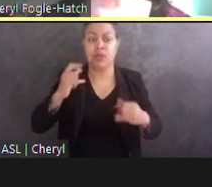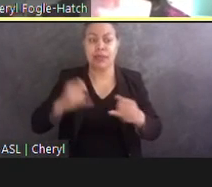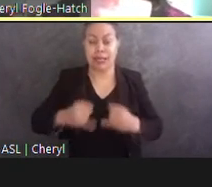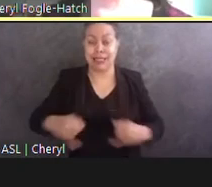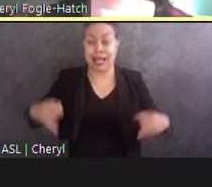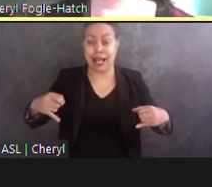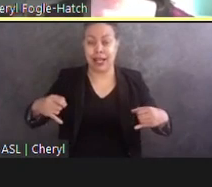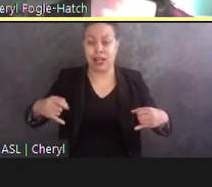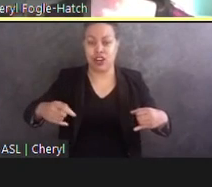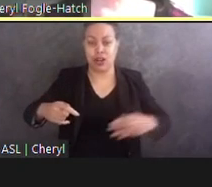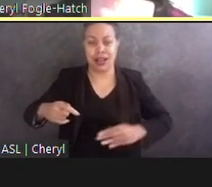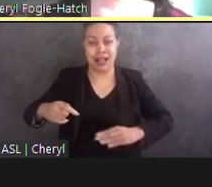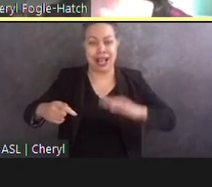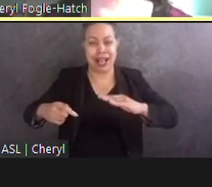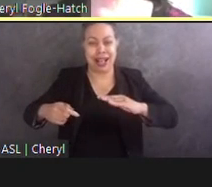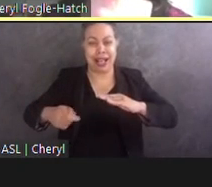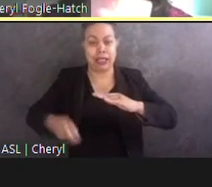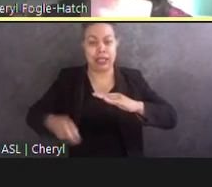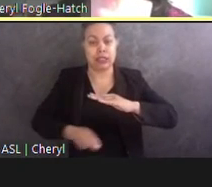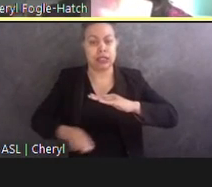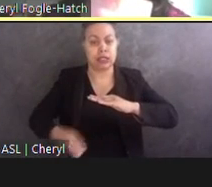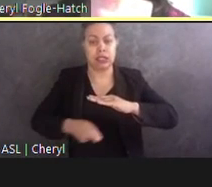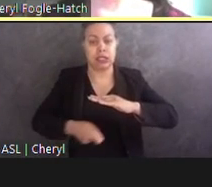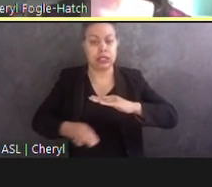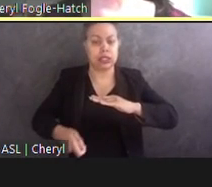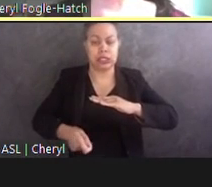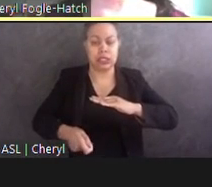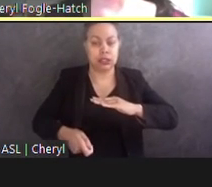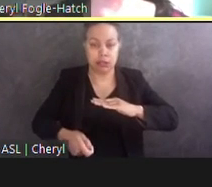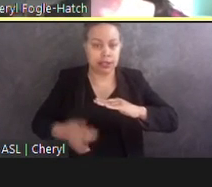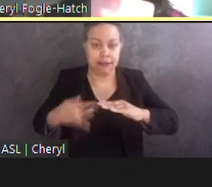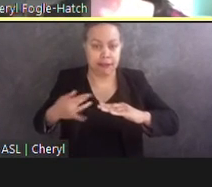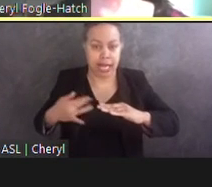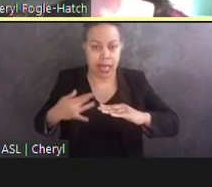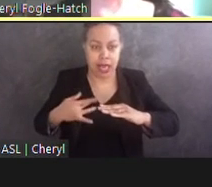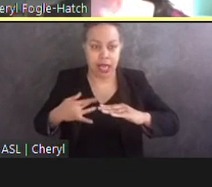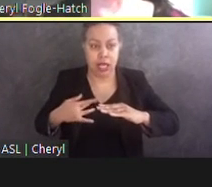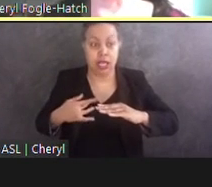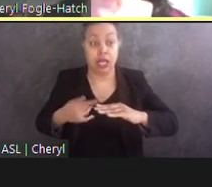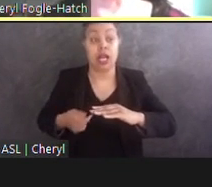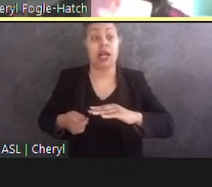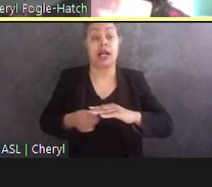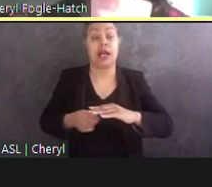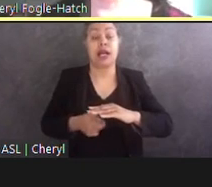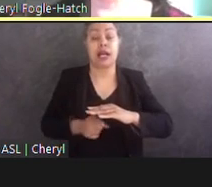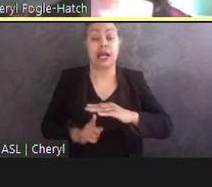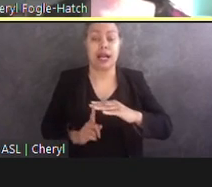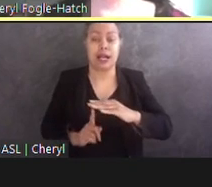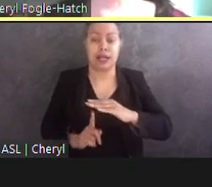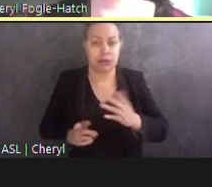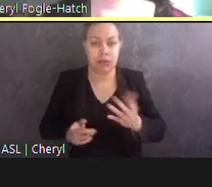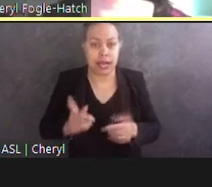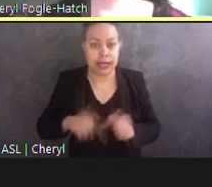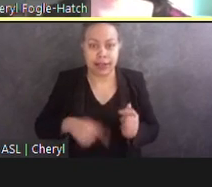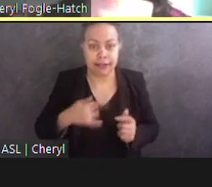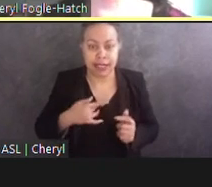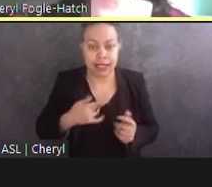were only detectable because I found the steps leading up to the fountains. However, when the fountain is